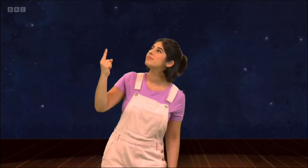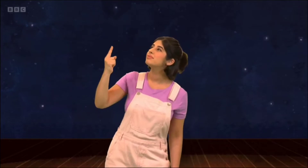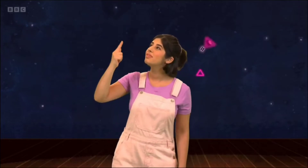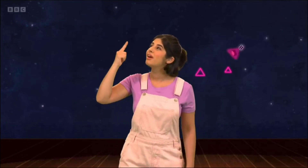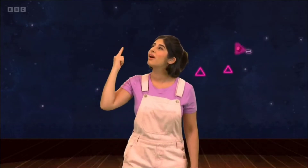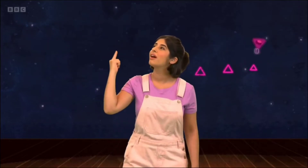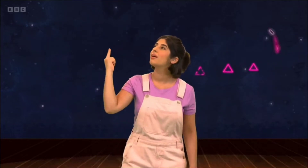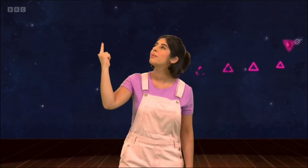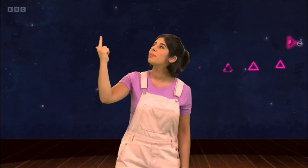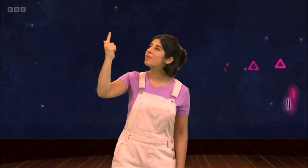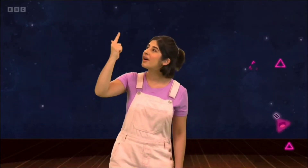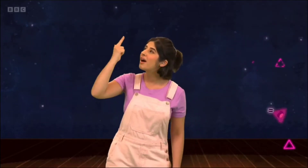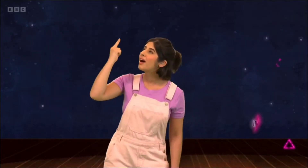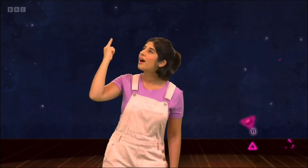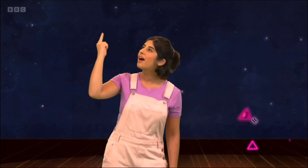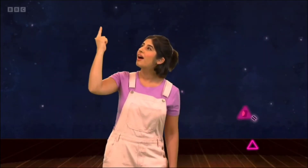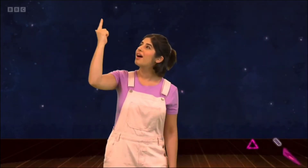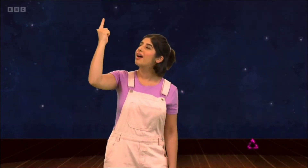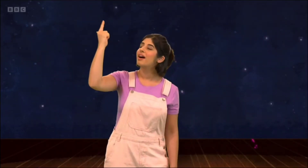up high.